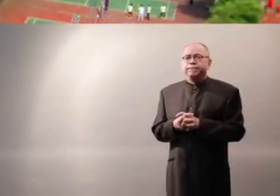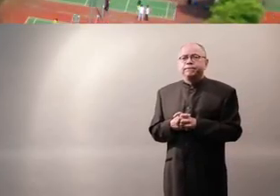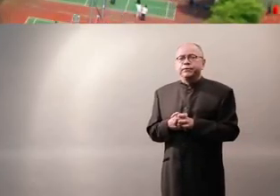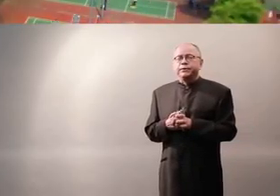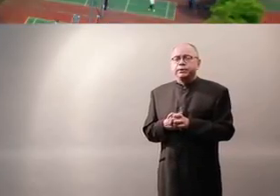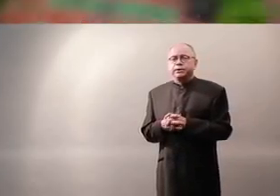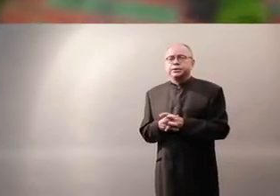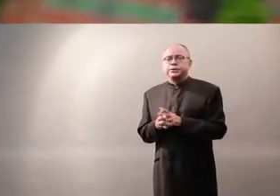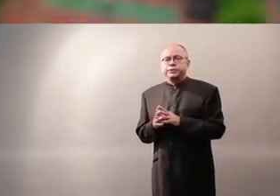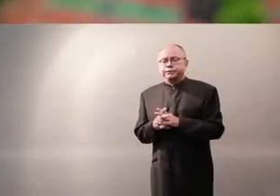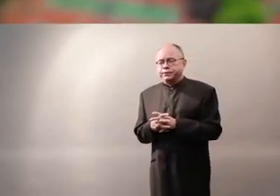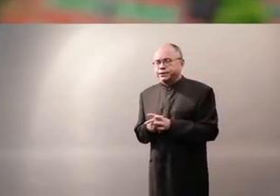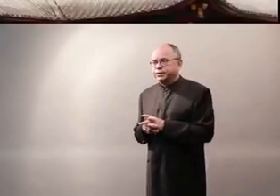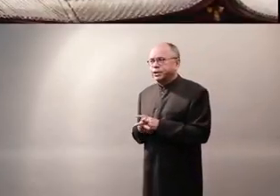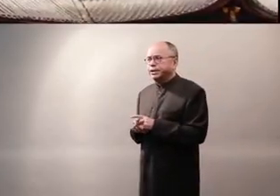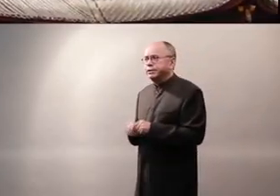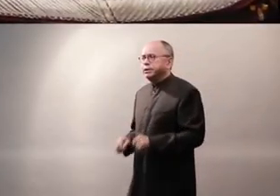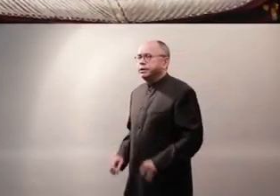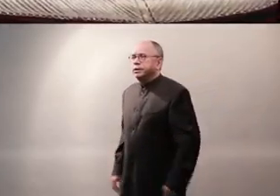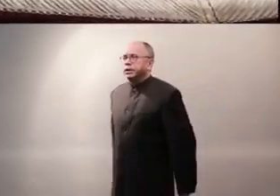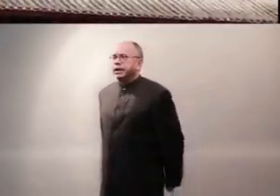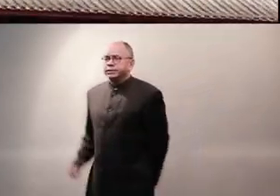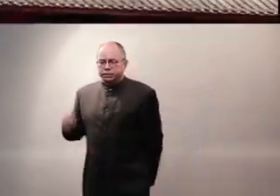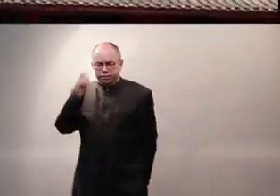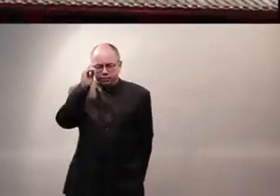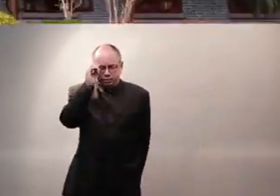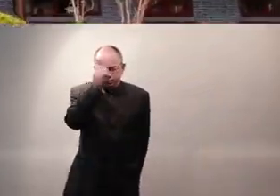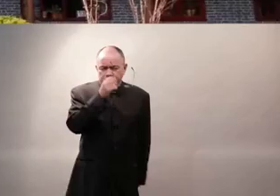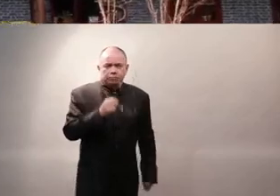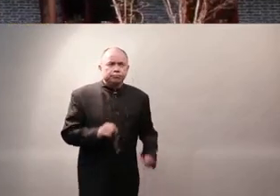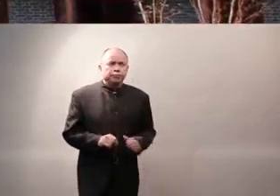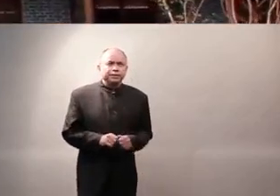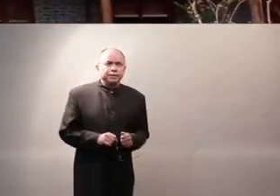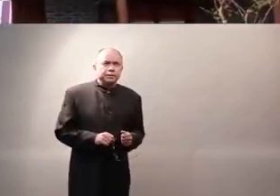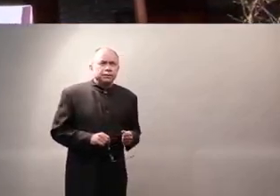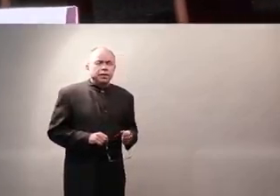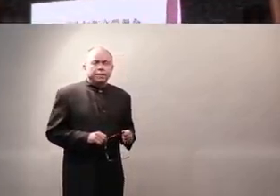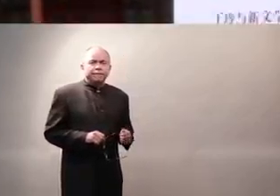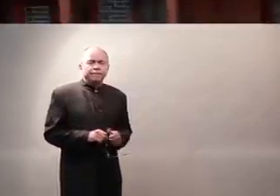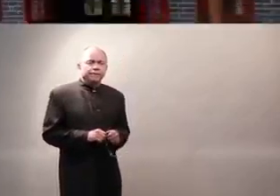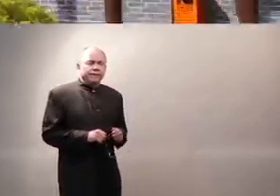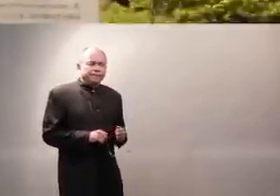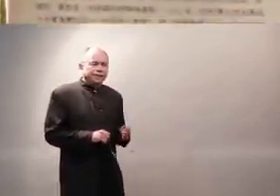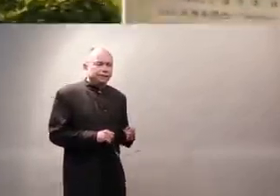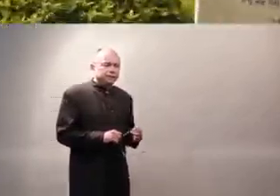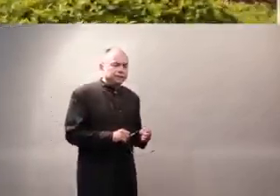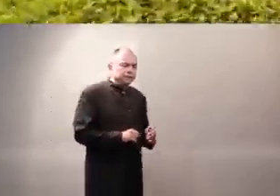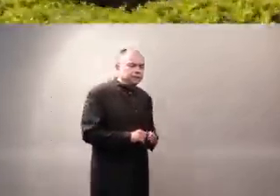fourth largest university in China at present at 55,000 students.